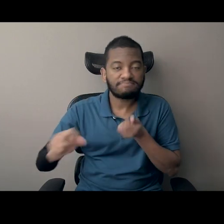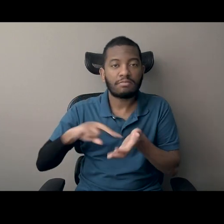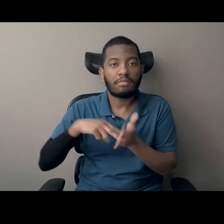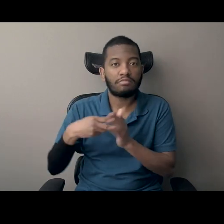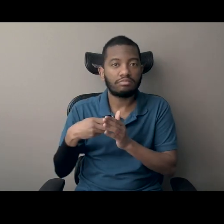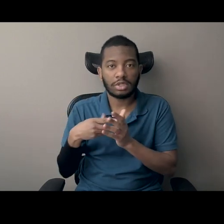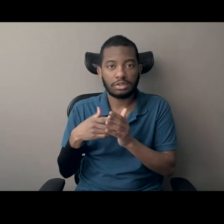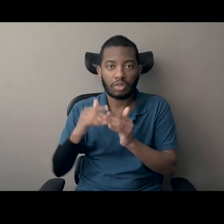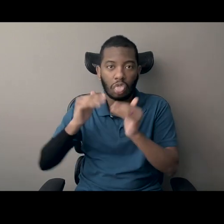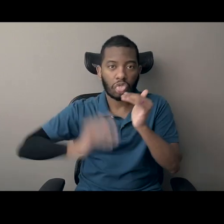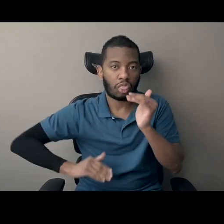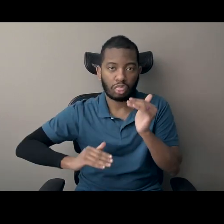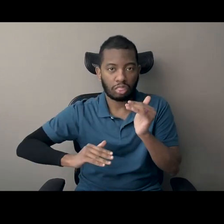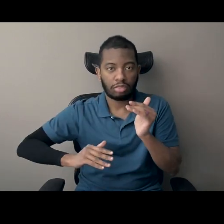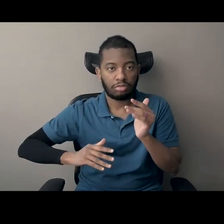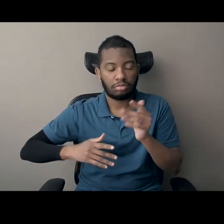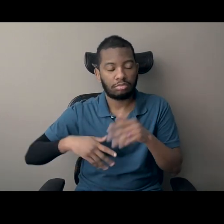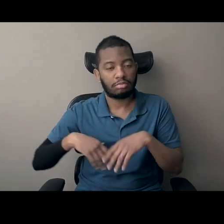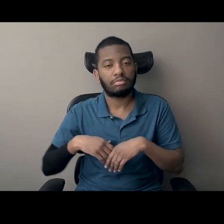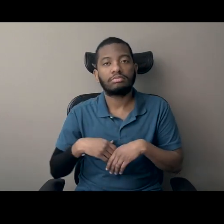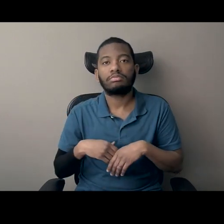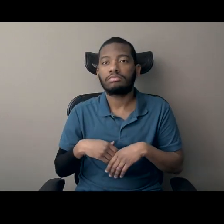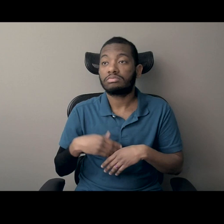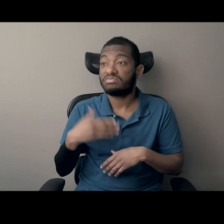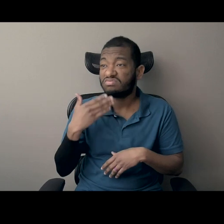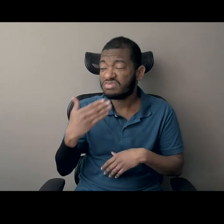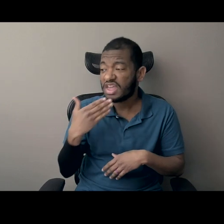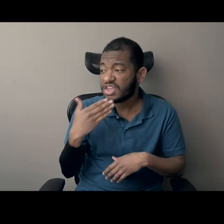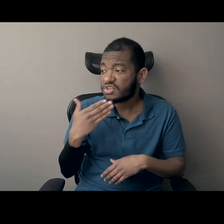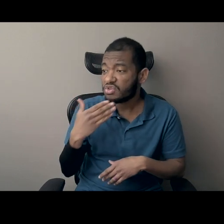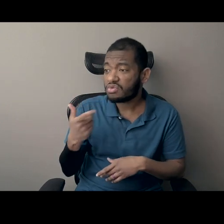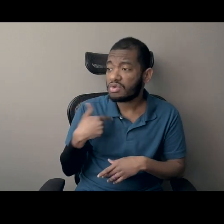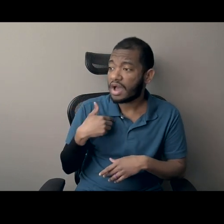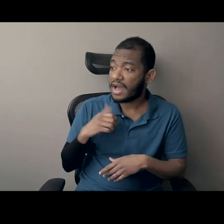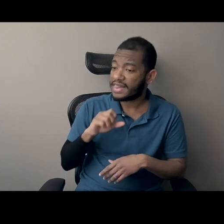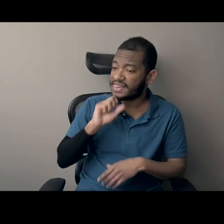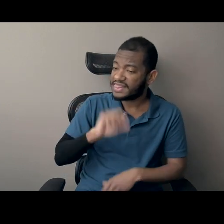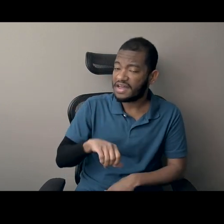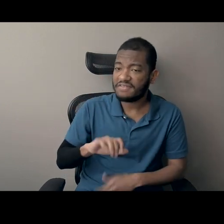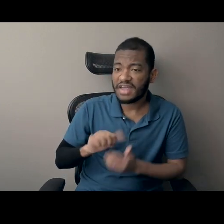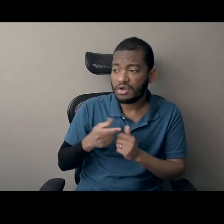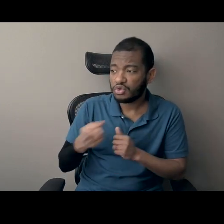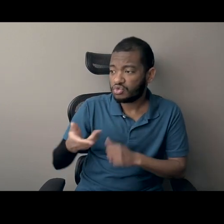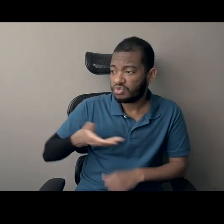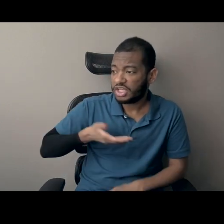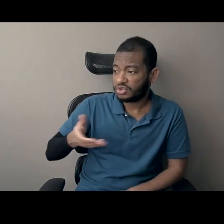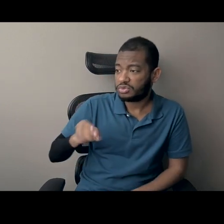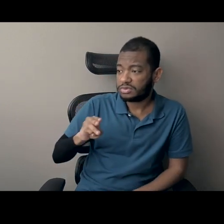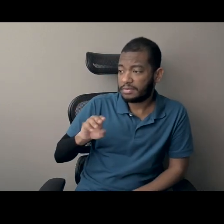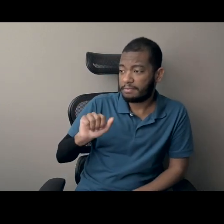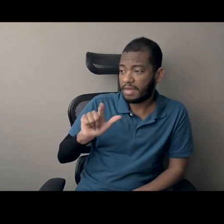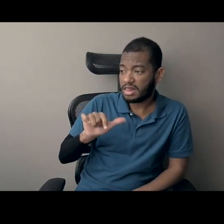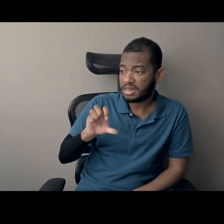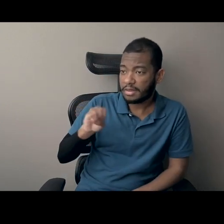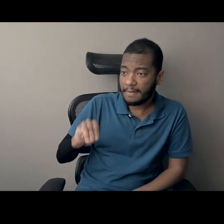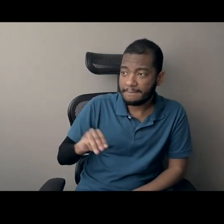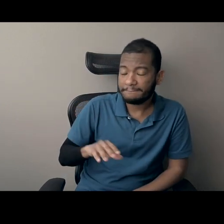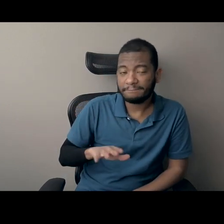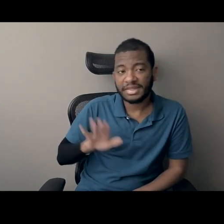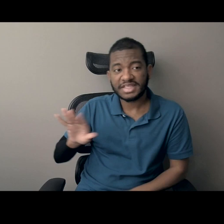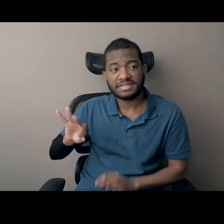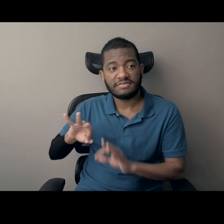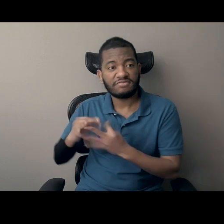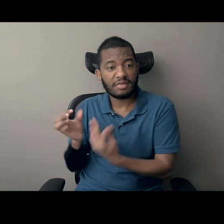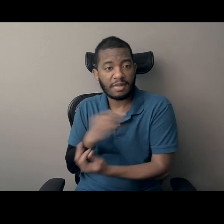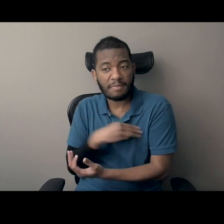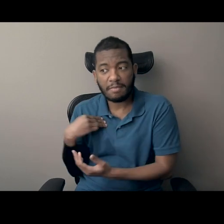Yeah, thank you for that. And I love the way that you introduce Malcolm and then introduce him to his ancestors and